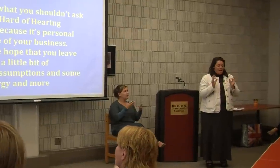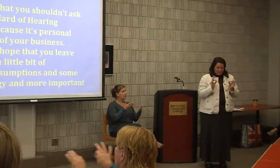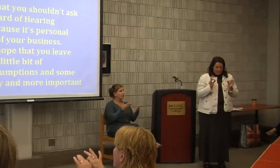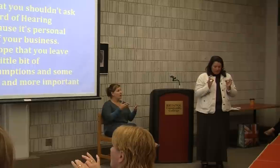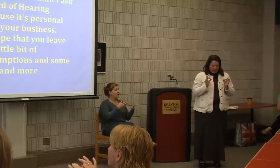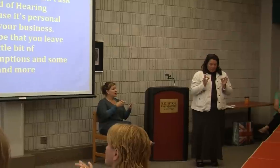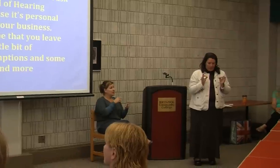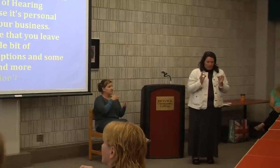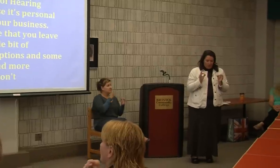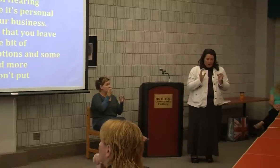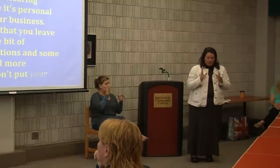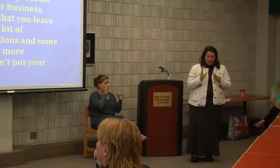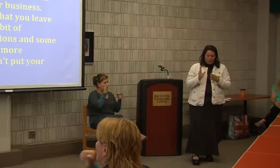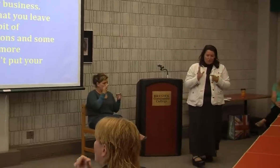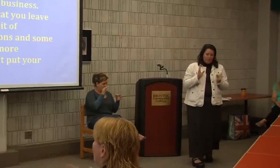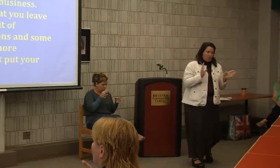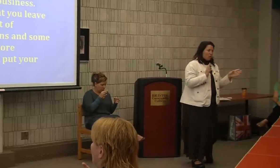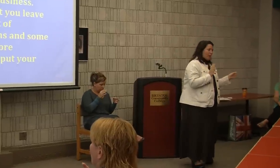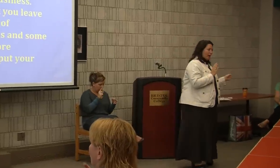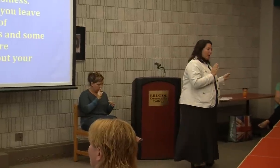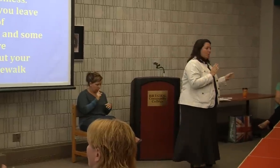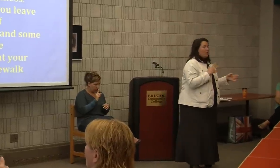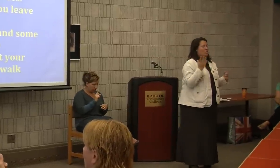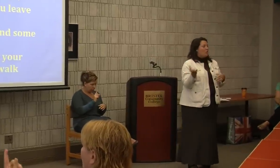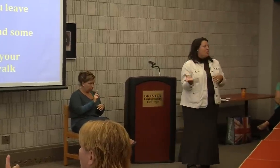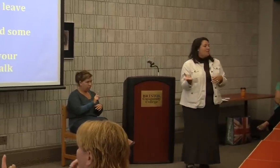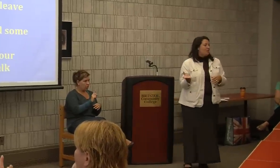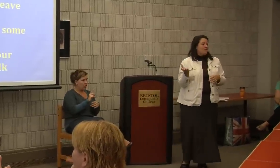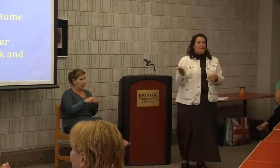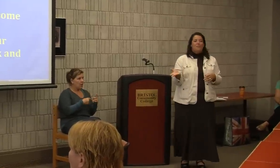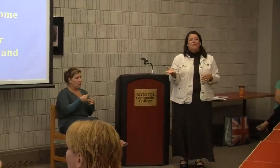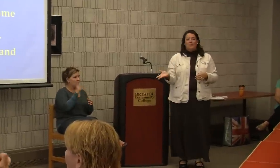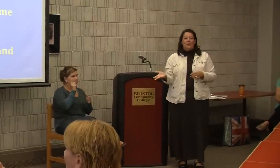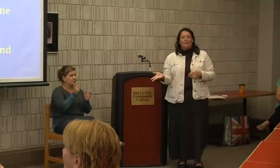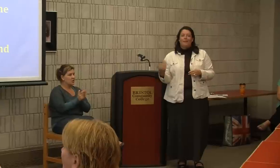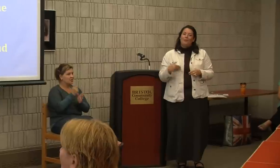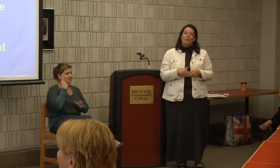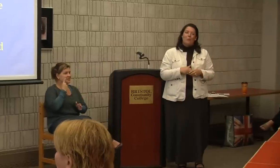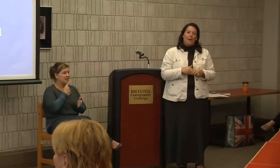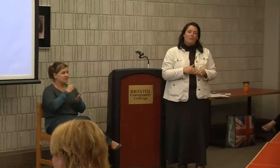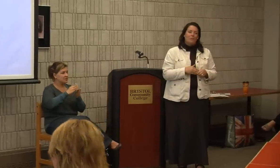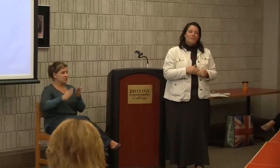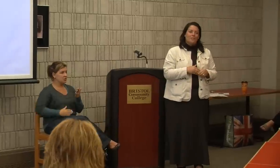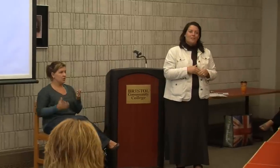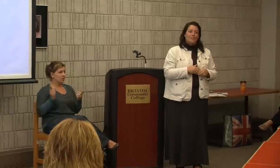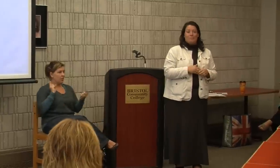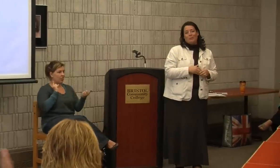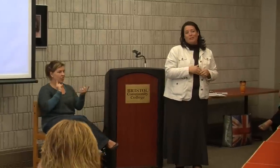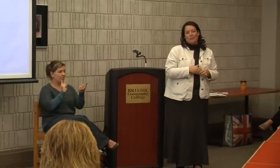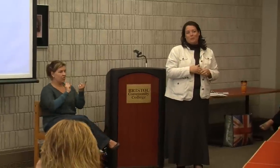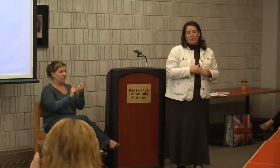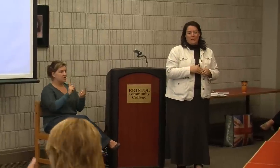eyes down to the sidewalk and turn the other way unless there's a Deaf student coming your way, which is the typical experience.